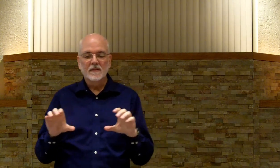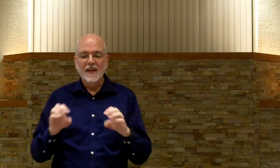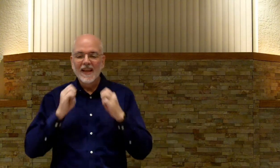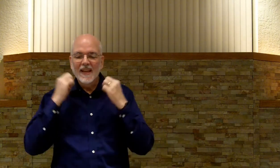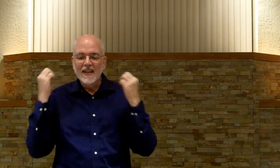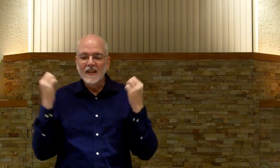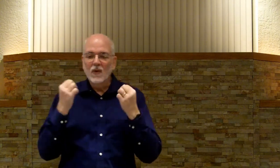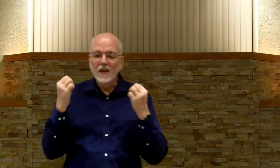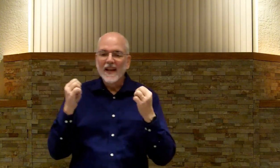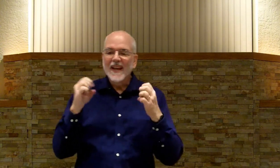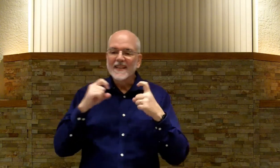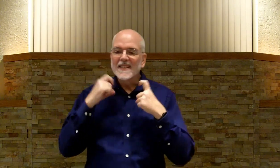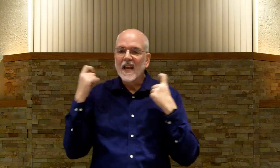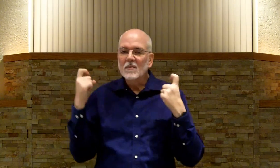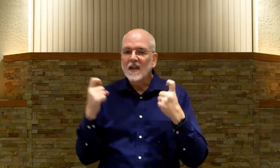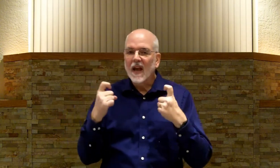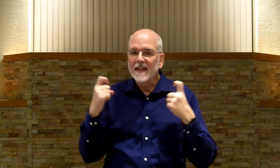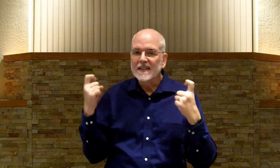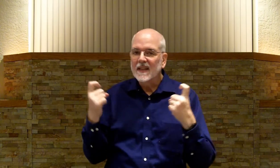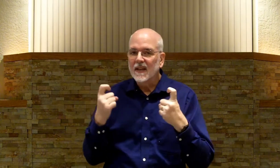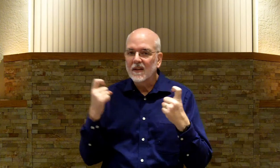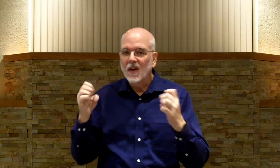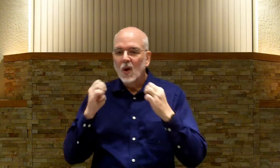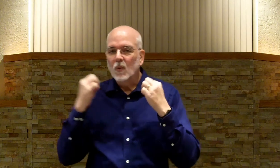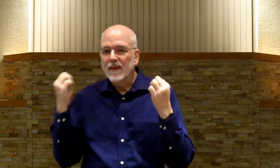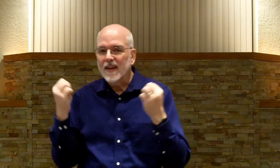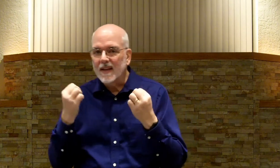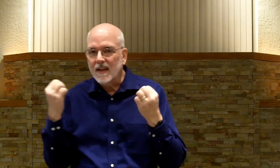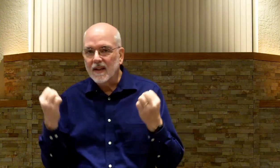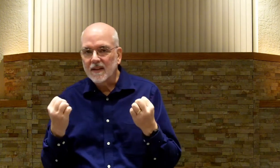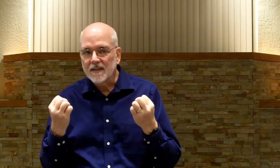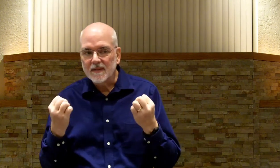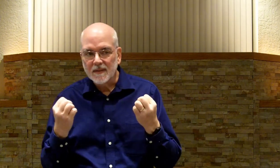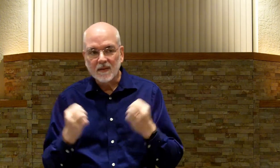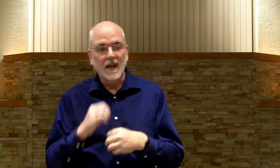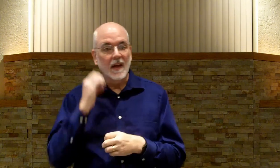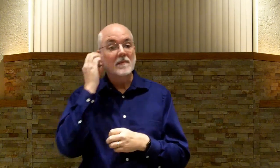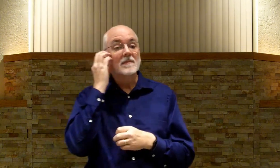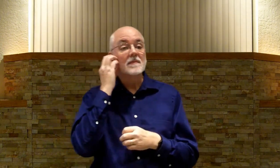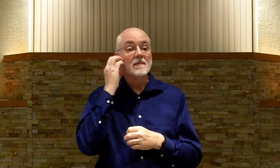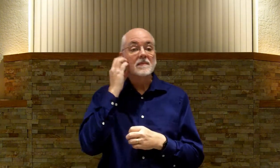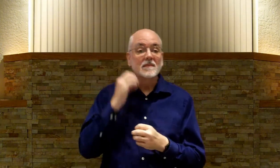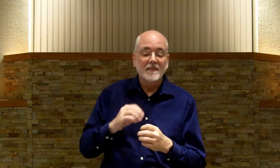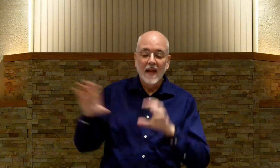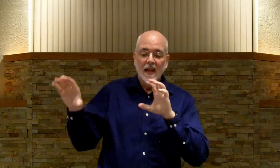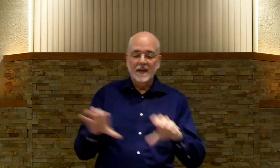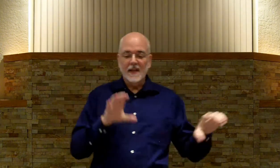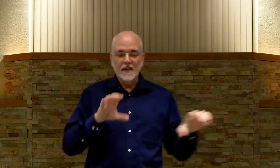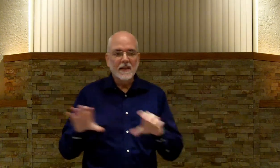Evil. Is the same sign as sin. With an E. Okay. Deeds.